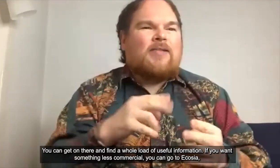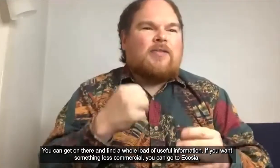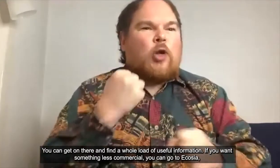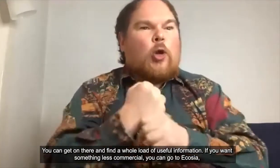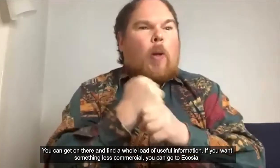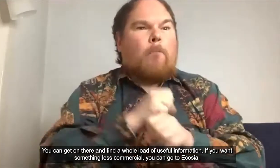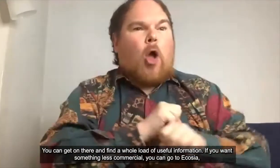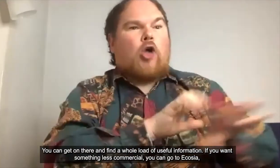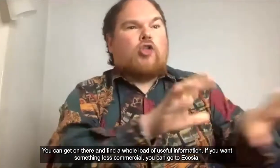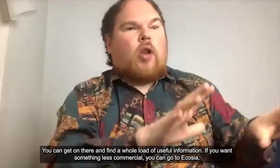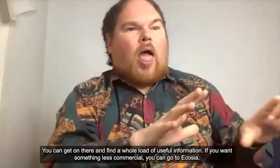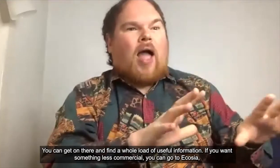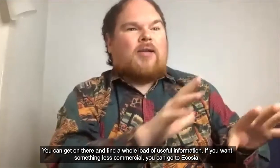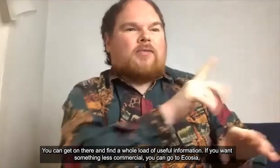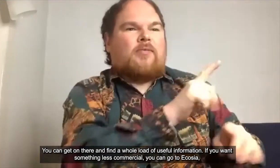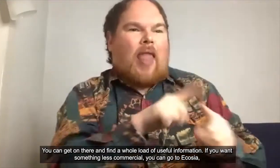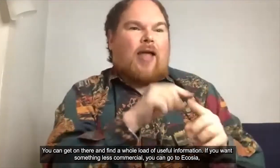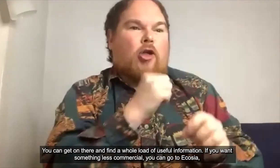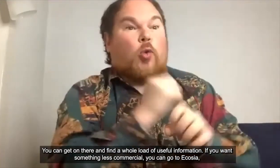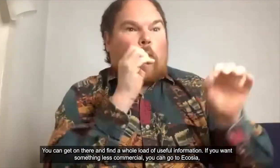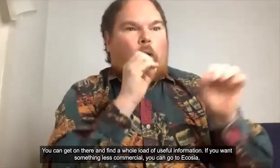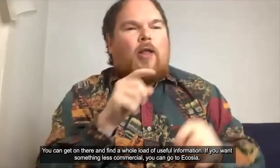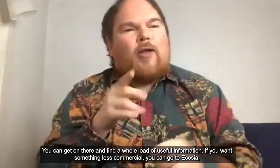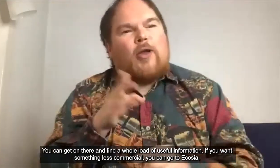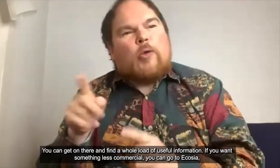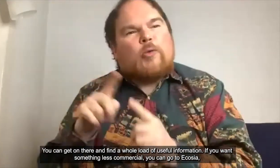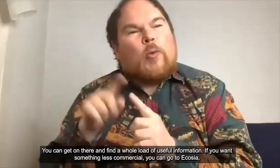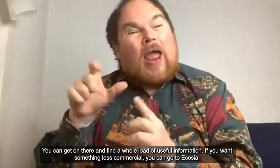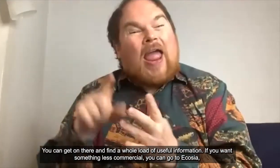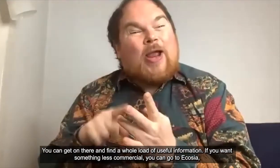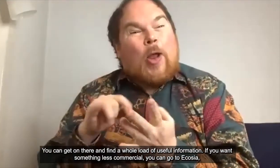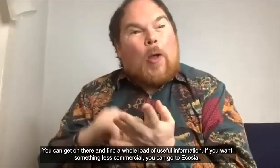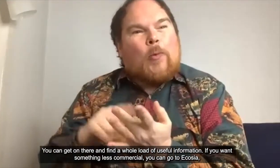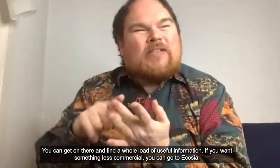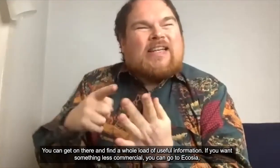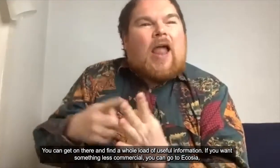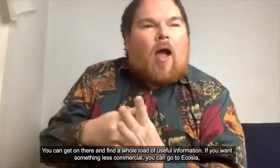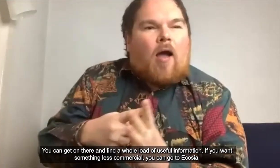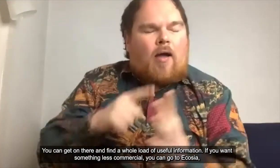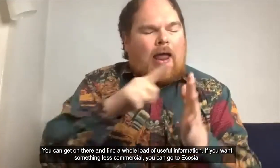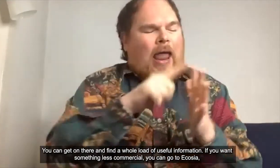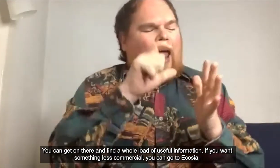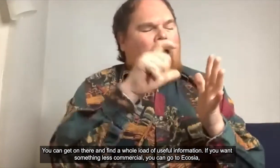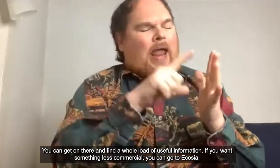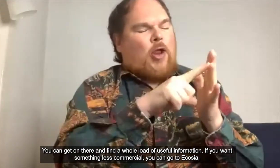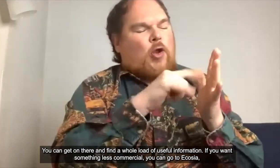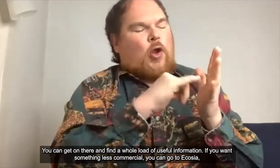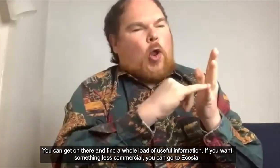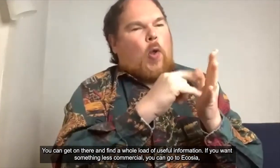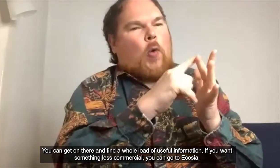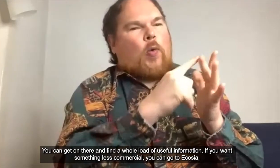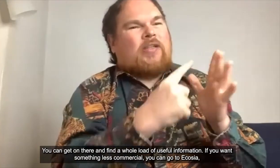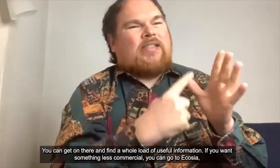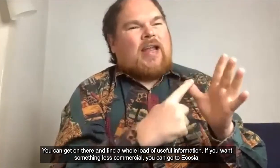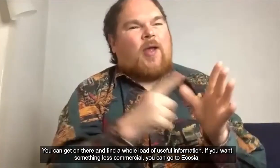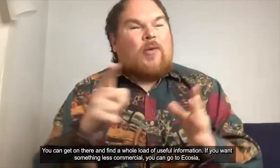lot of useful information if you want something that's like less commercial than Google you can go to Ecosia